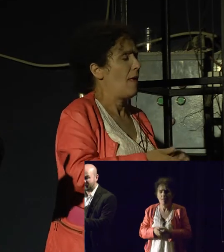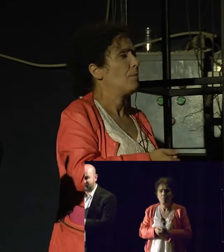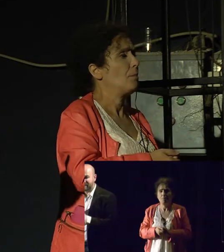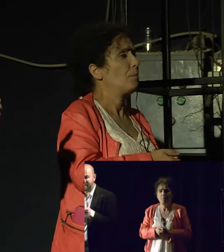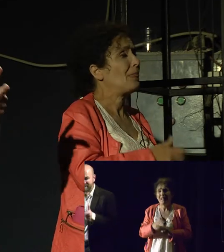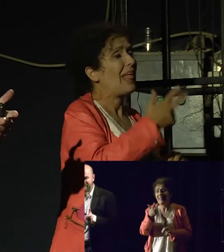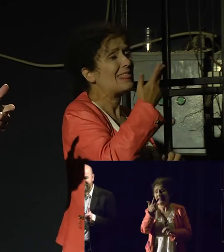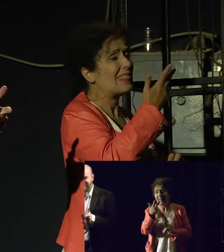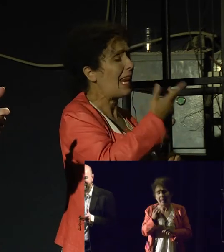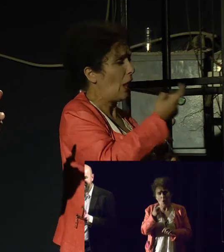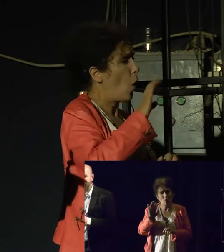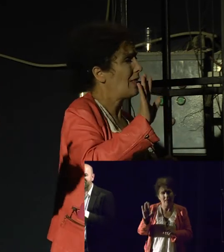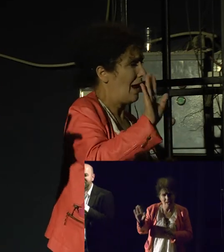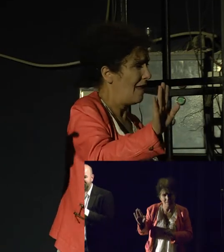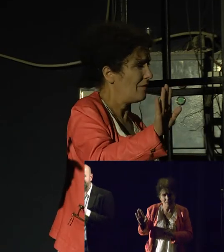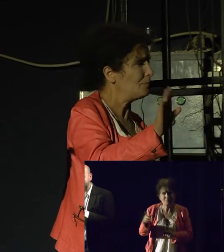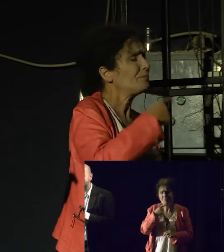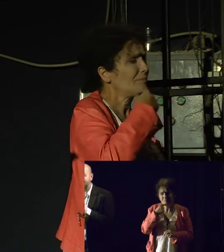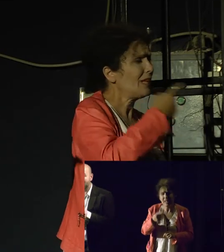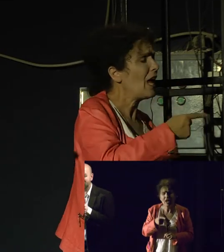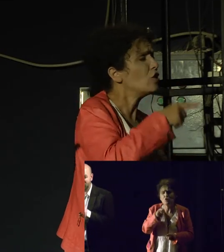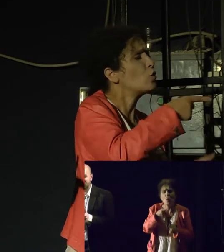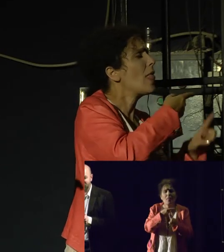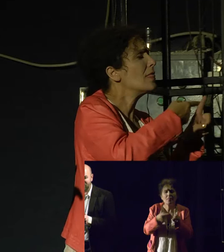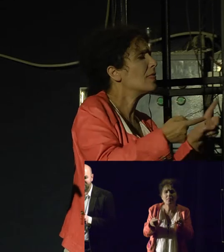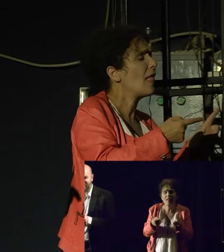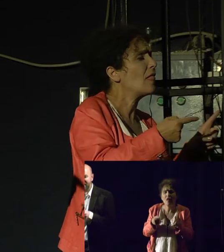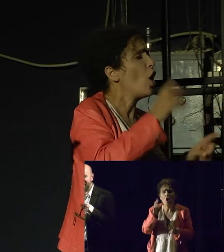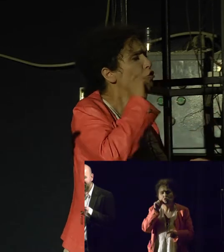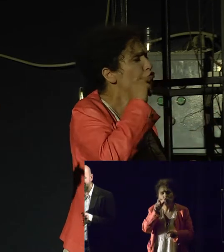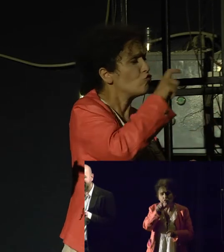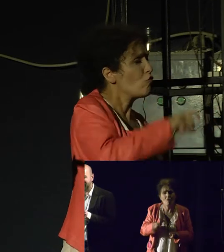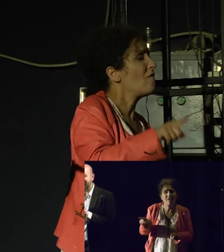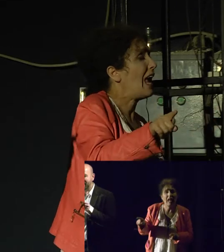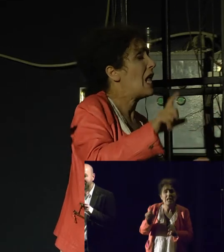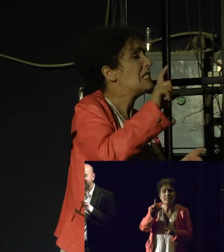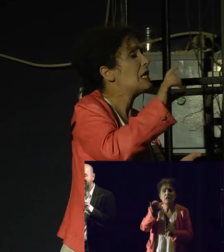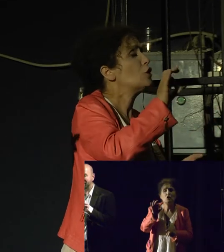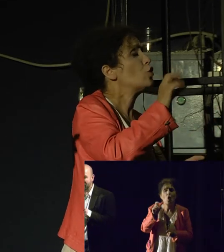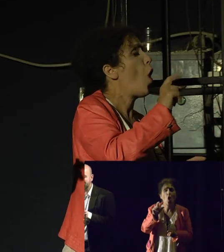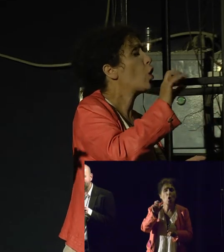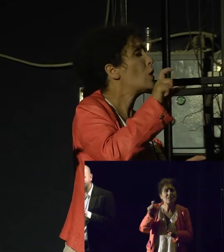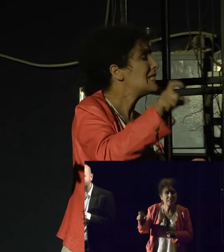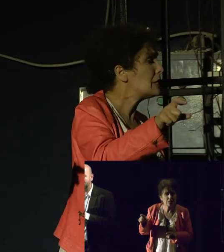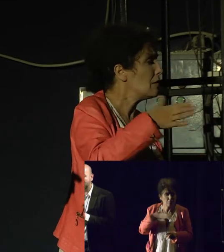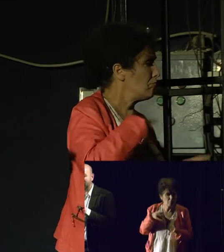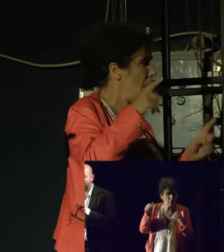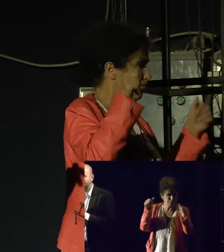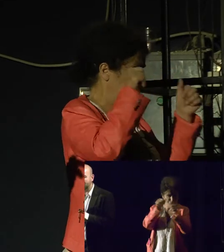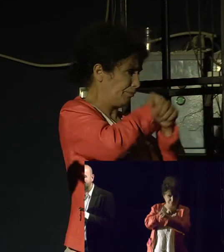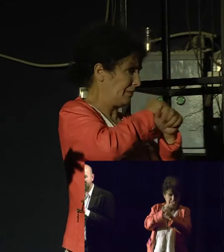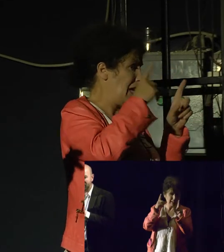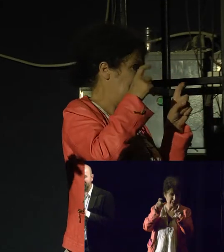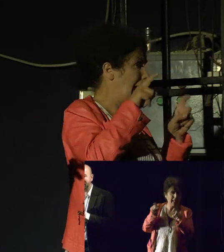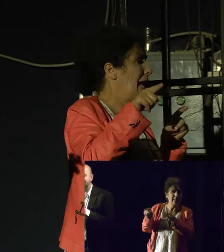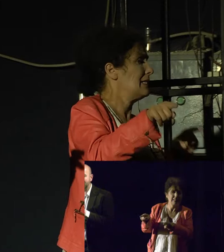grantee. Secondly, there's a fake picture of her with George Soros. And third, that she secretly works for a